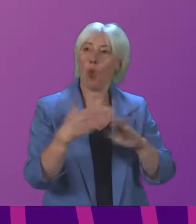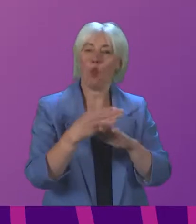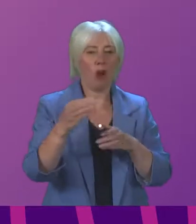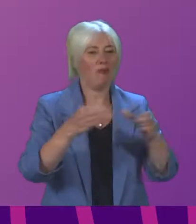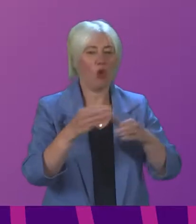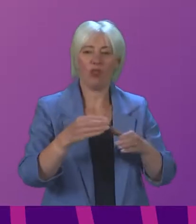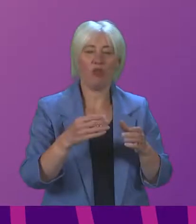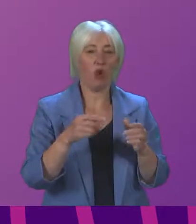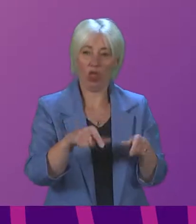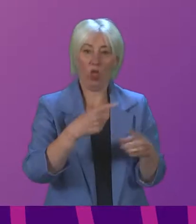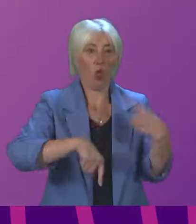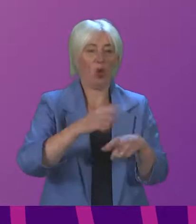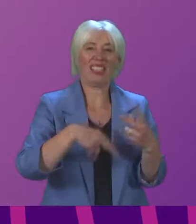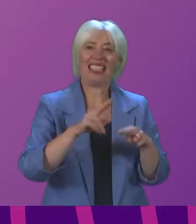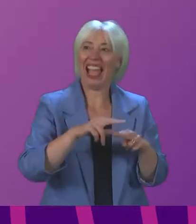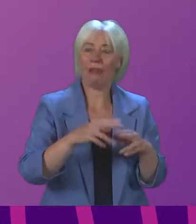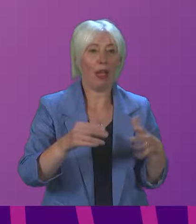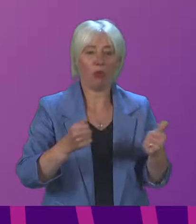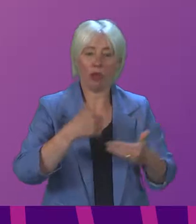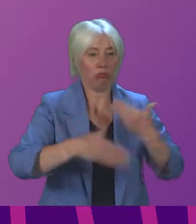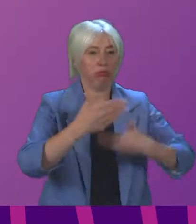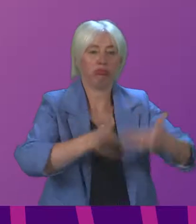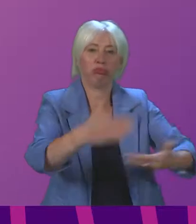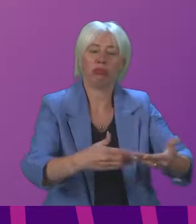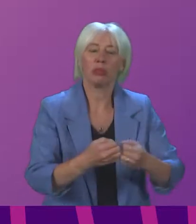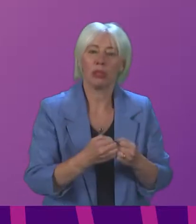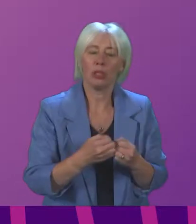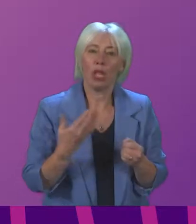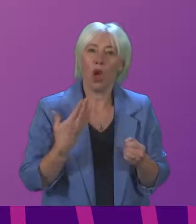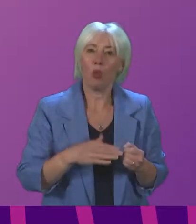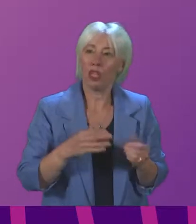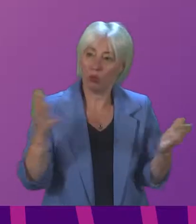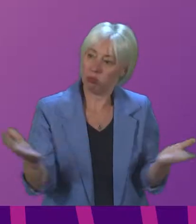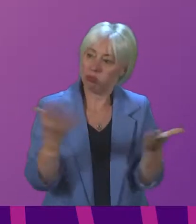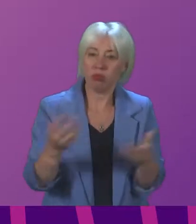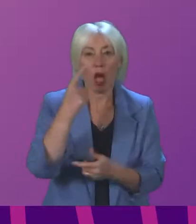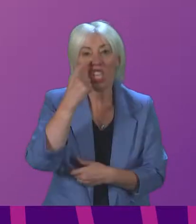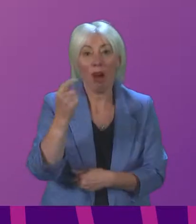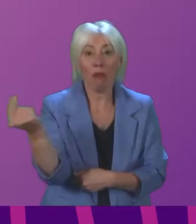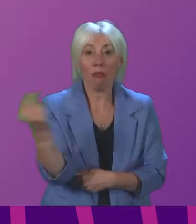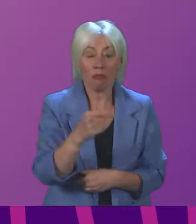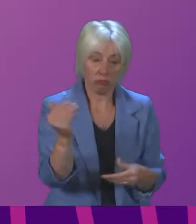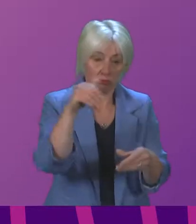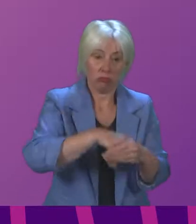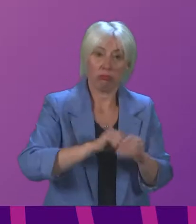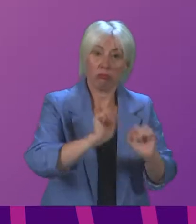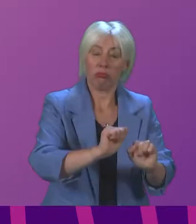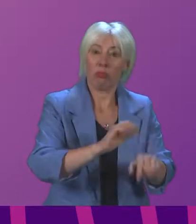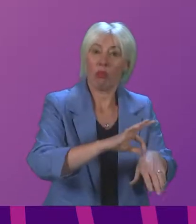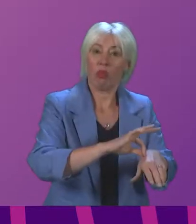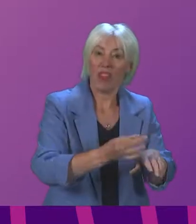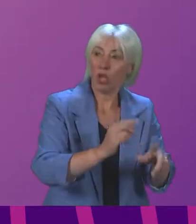professionals. Again, we need to focus on encouraging more young people to pursue a career in these professions,